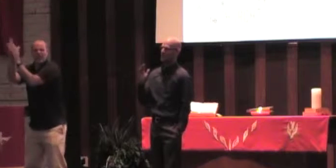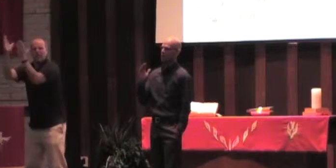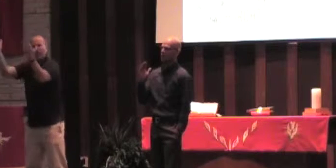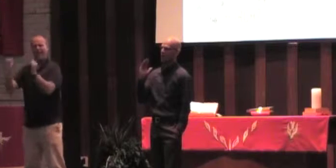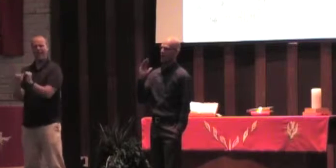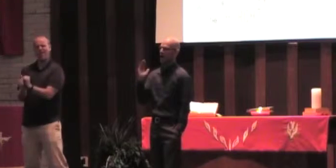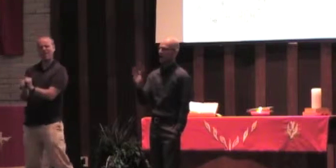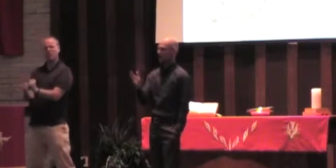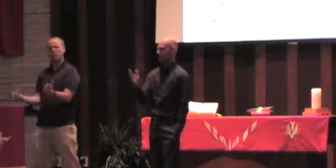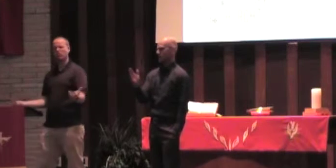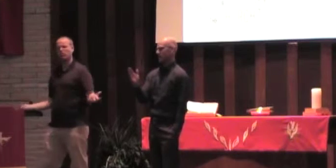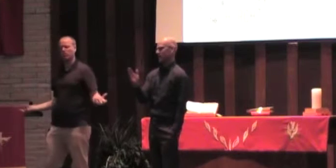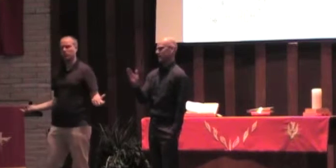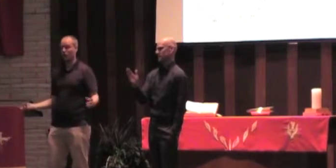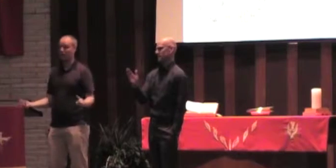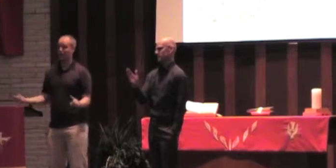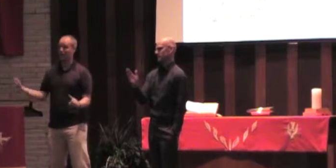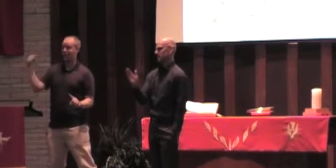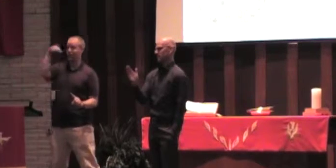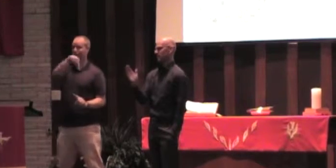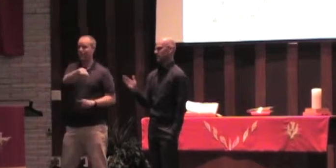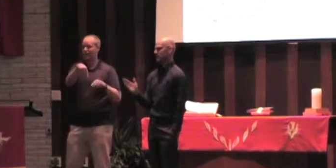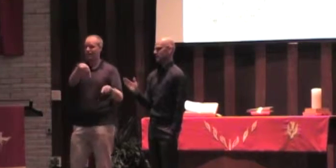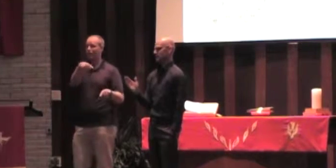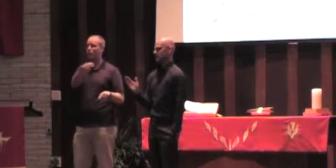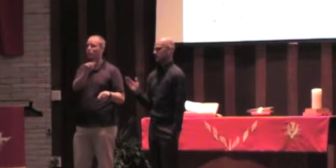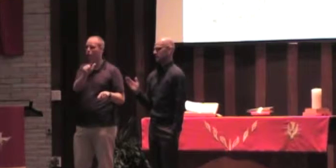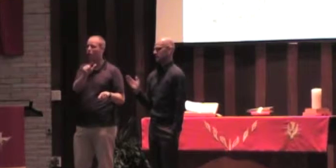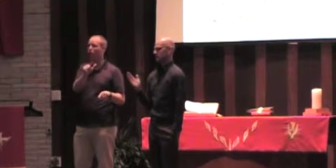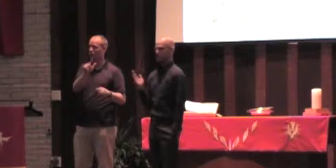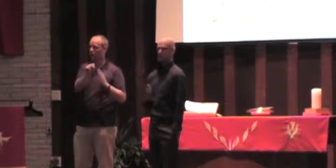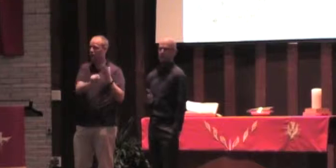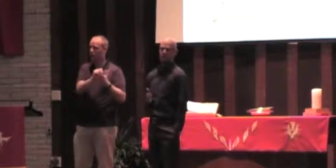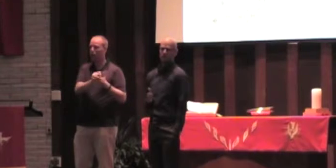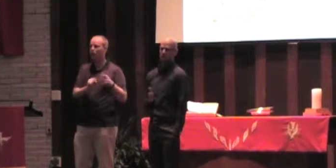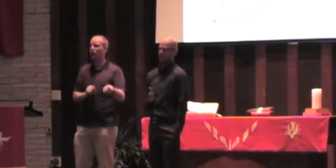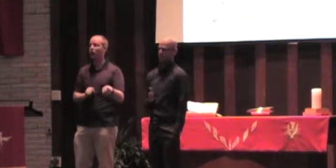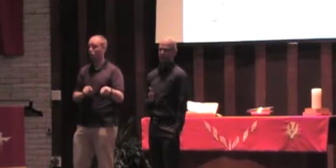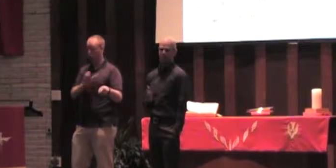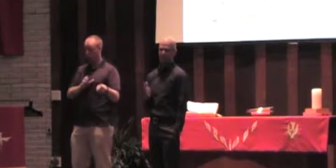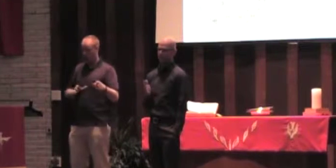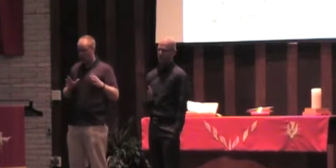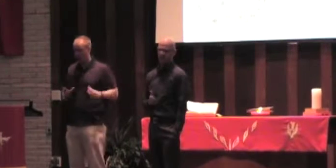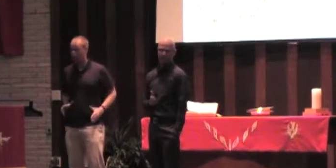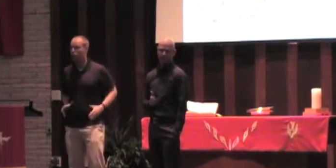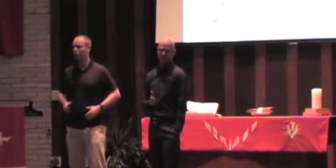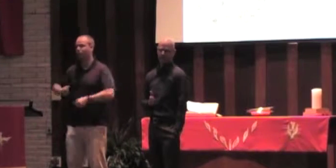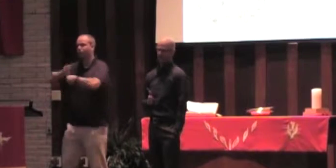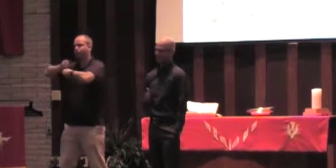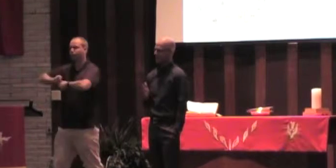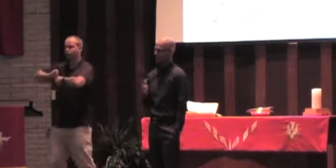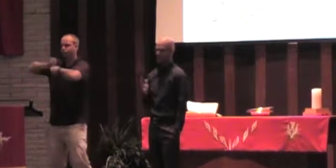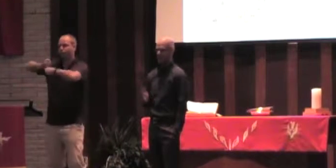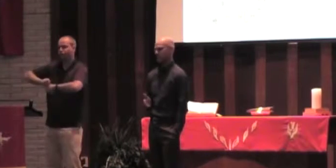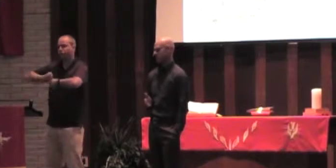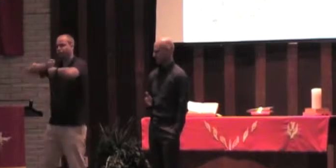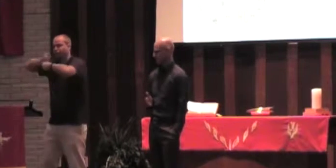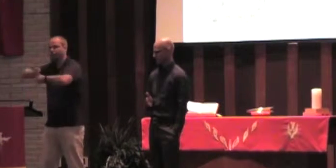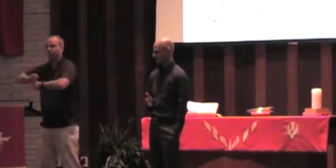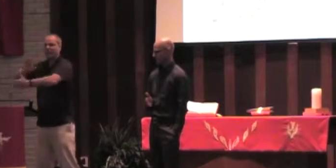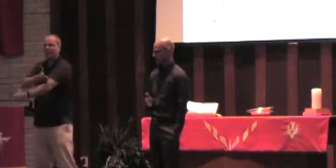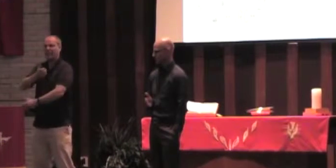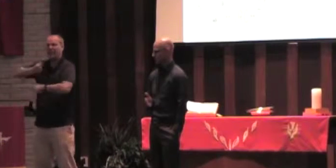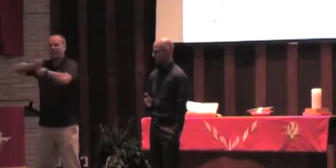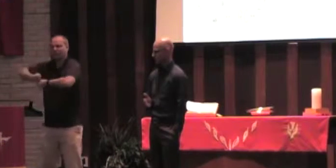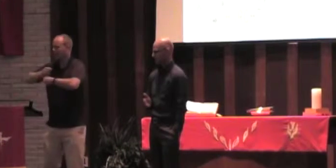notice like what caused the riot. It wasn't Christian protests and boycotts and singing camp